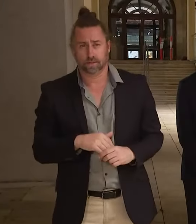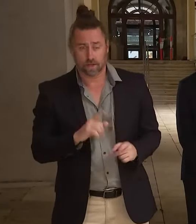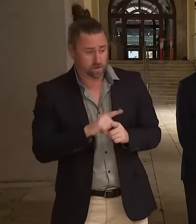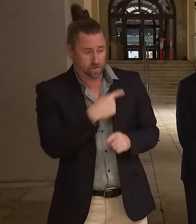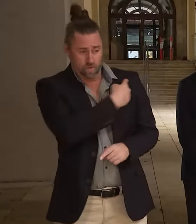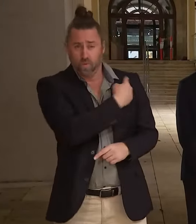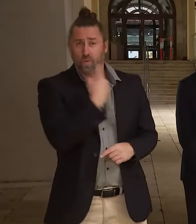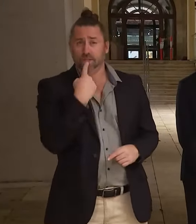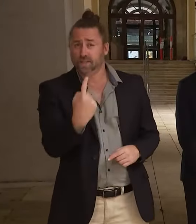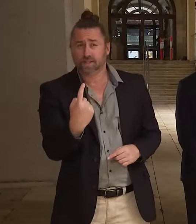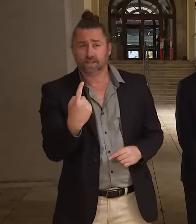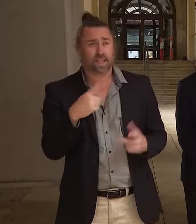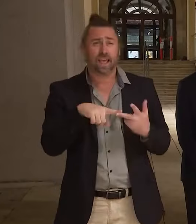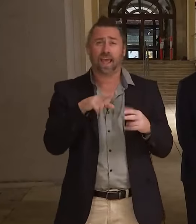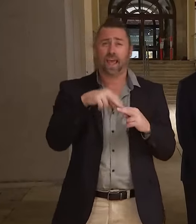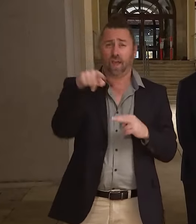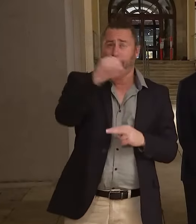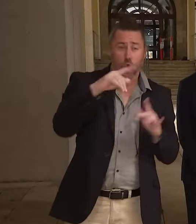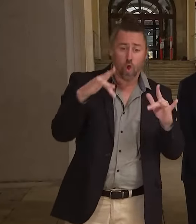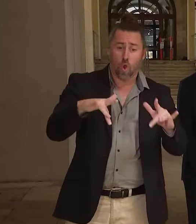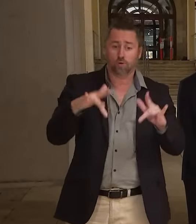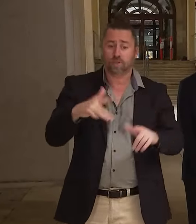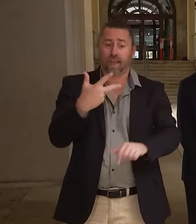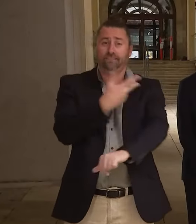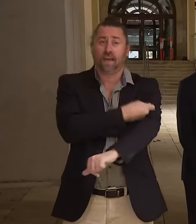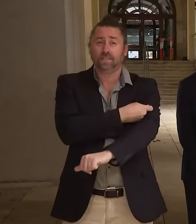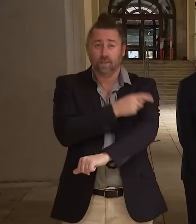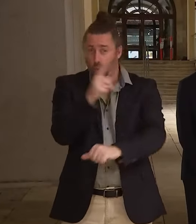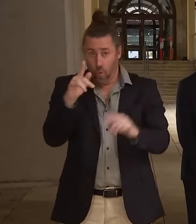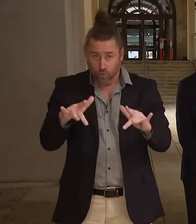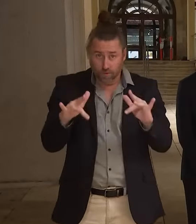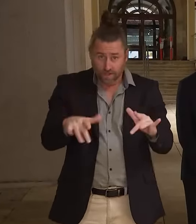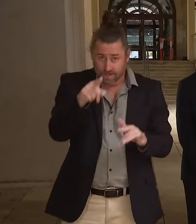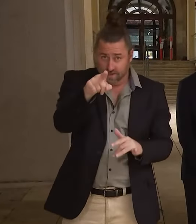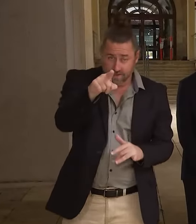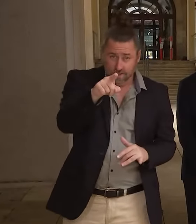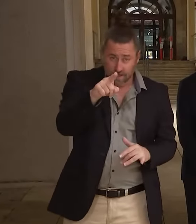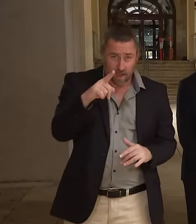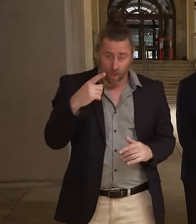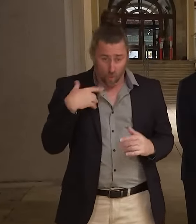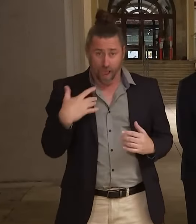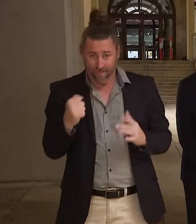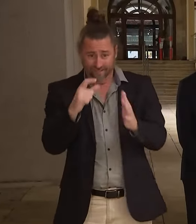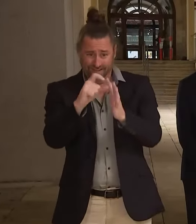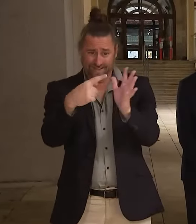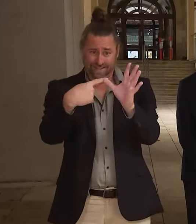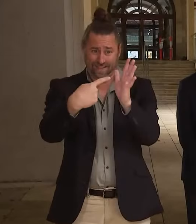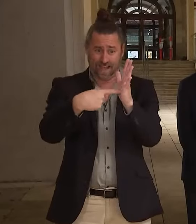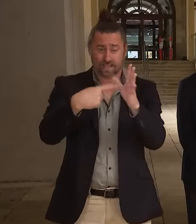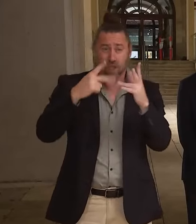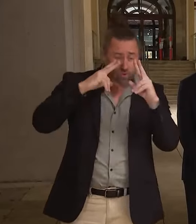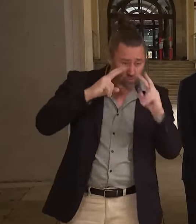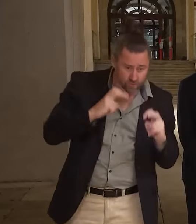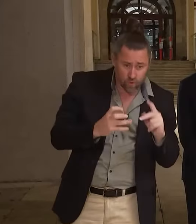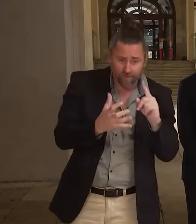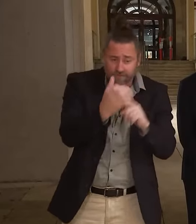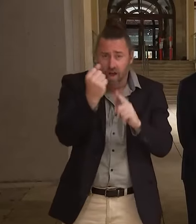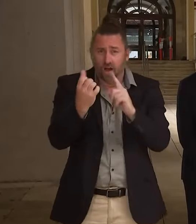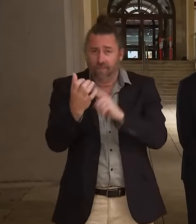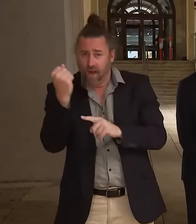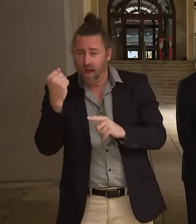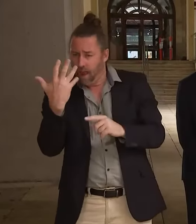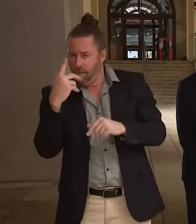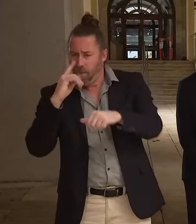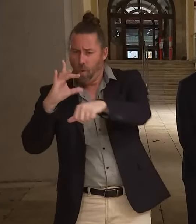officer just said. If you are unvaccinated out there, the clear evidence now, based on hospitalisation